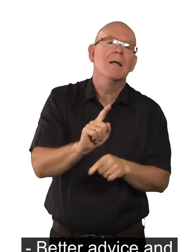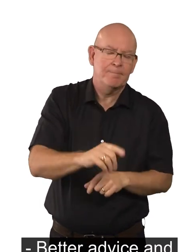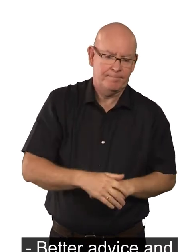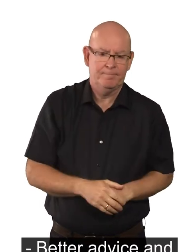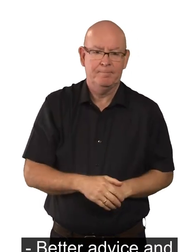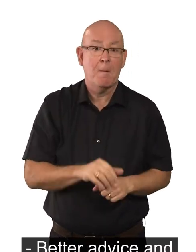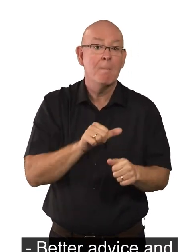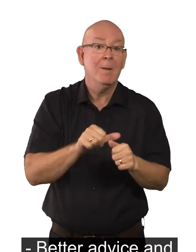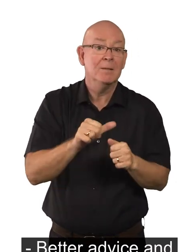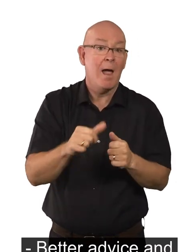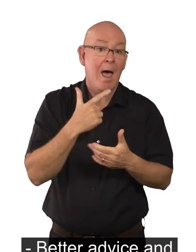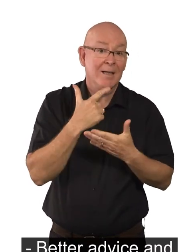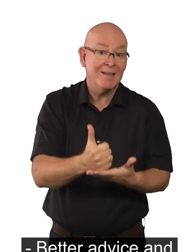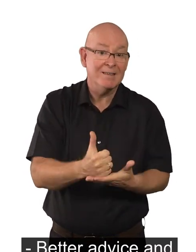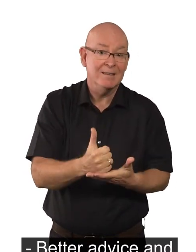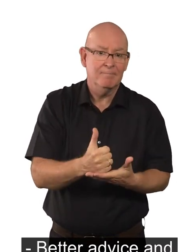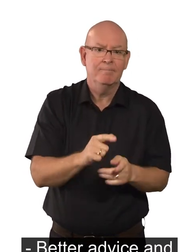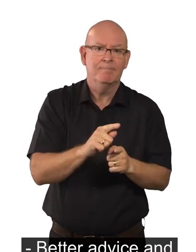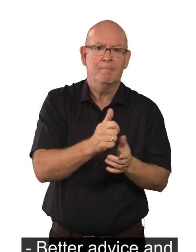Better advice and help from their carers